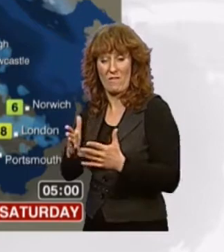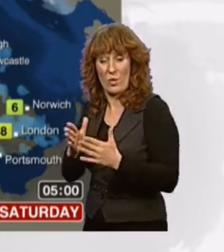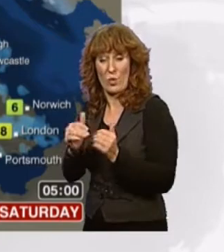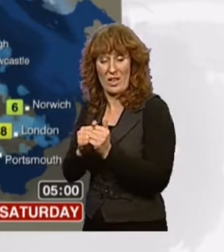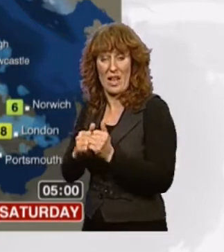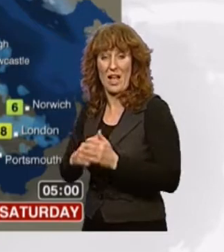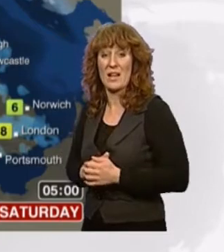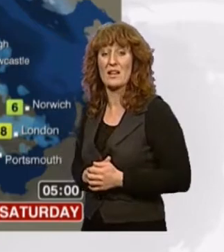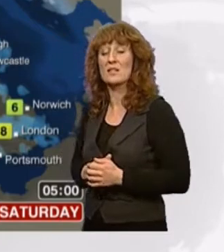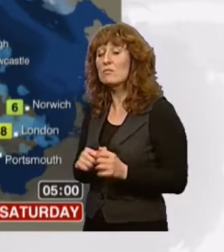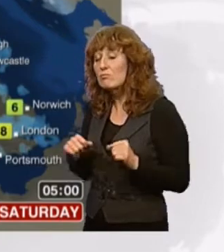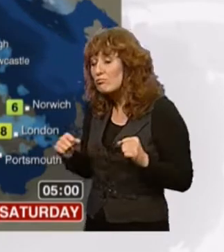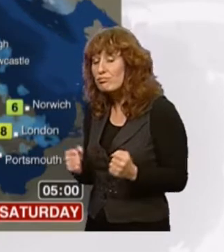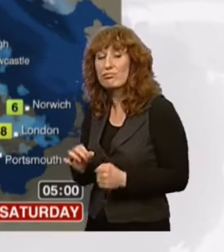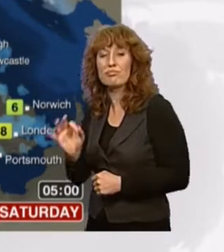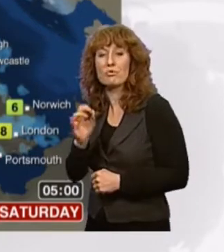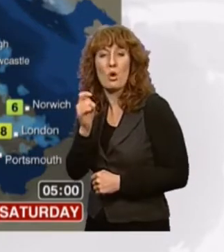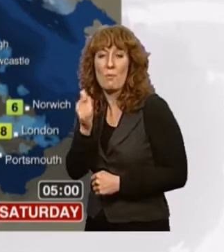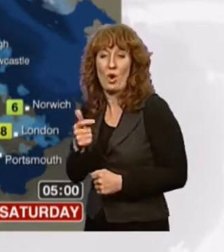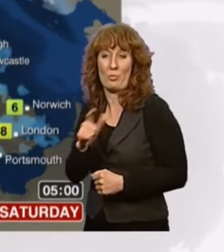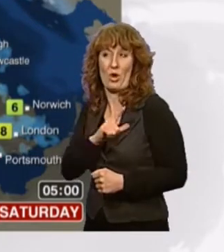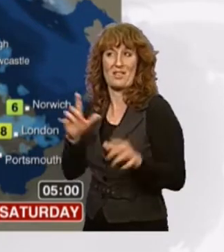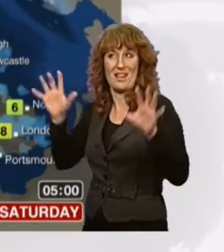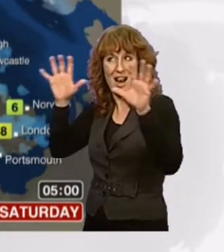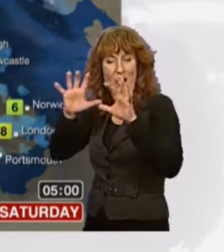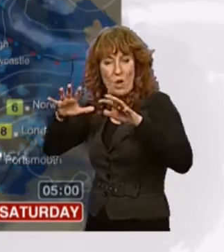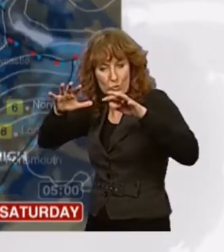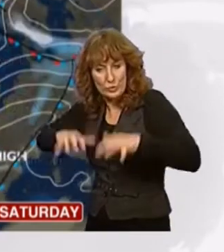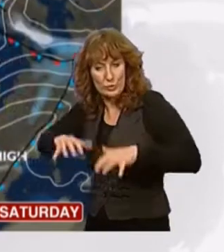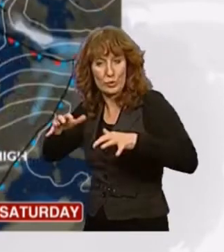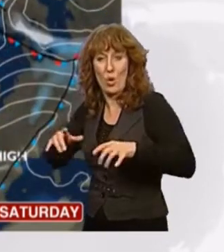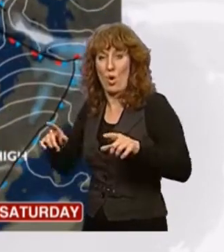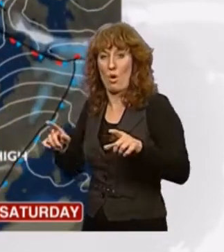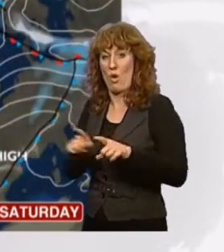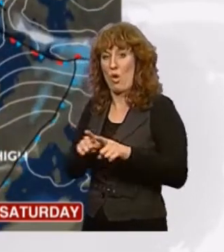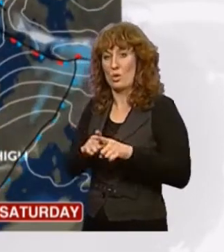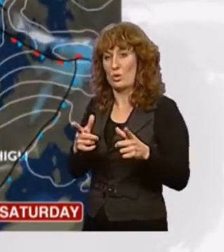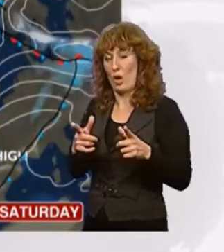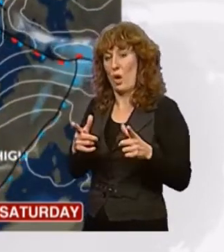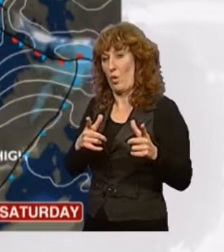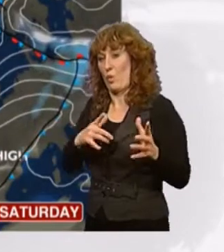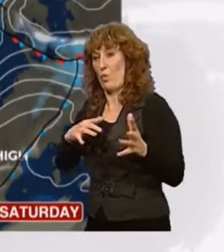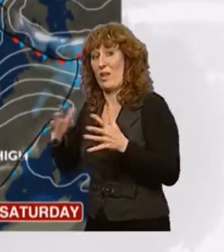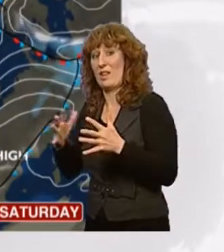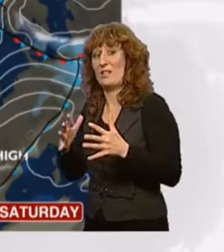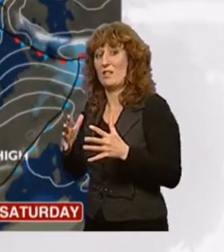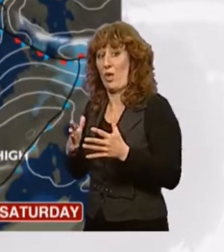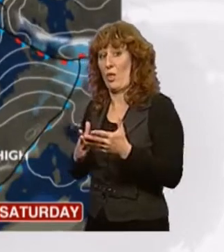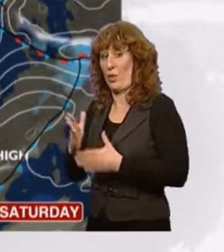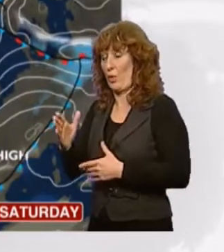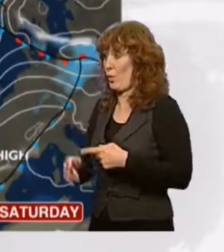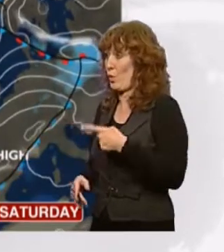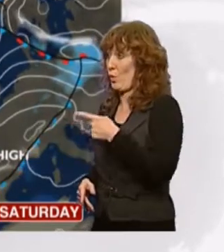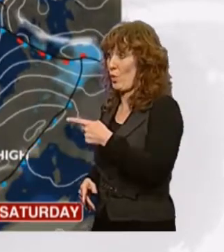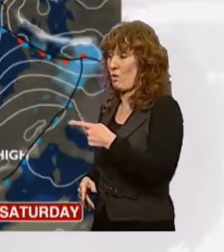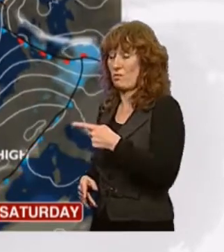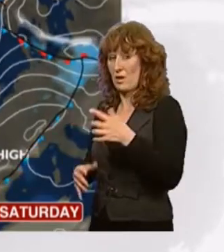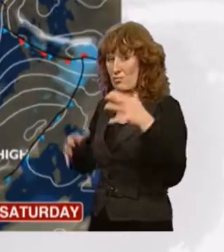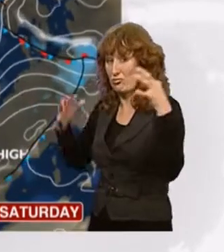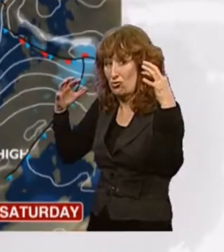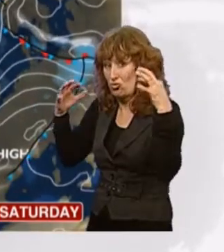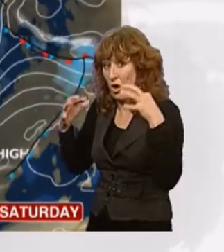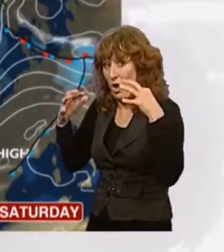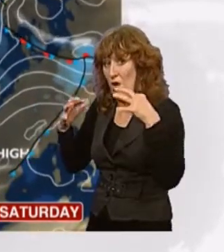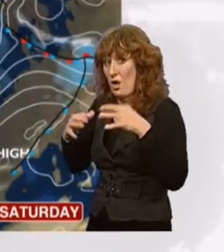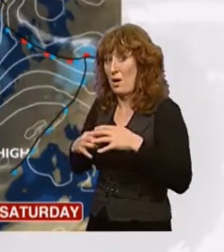overnight because of the cloud, because of the rain and because of our strengthening wind as well. It's all courtesy of this area of low pressure. It pushes